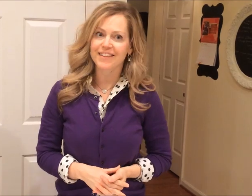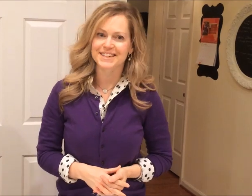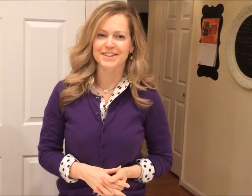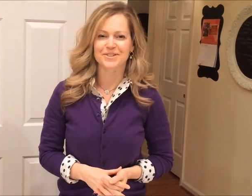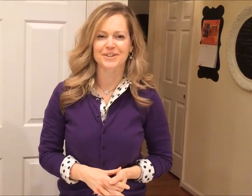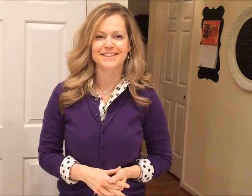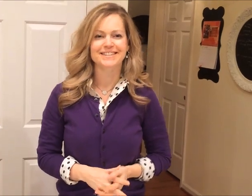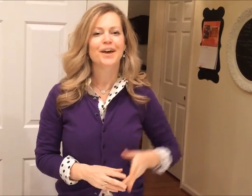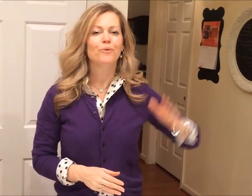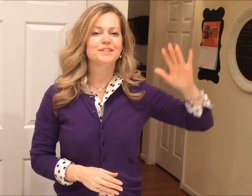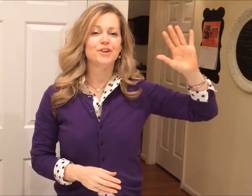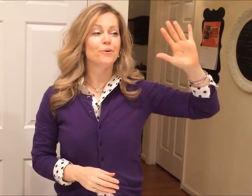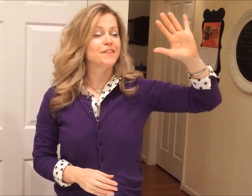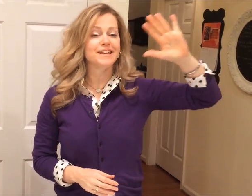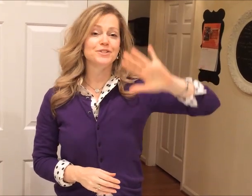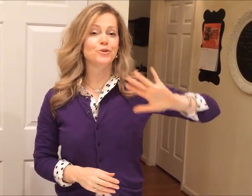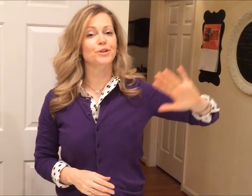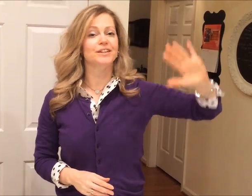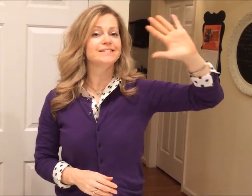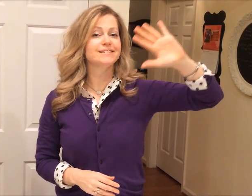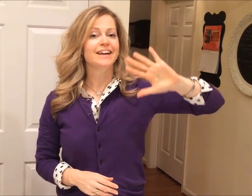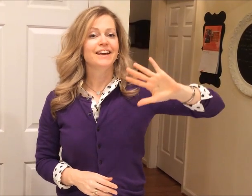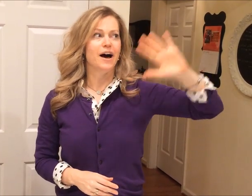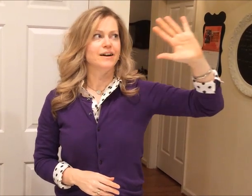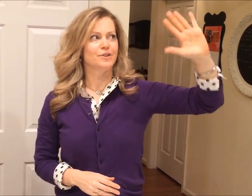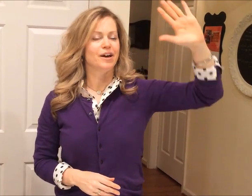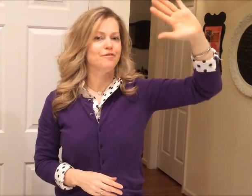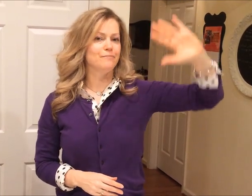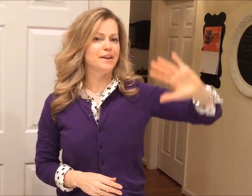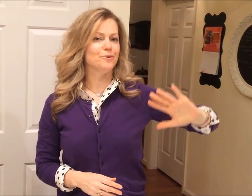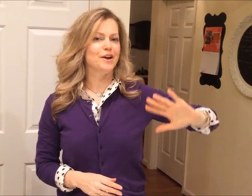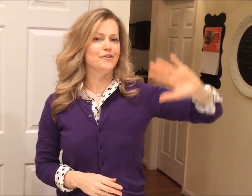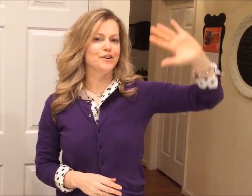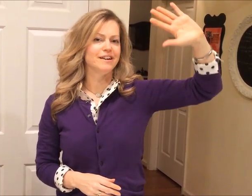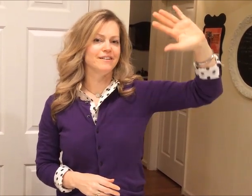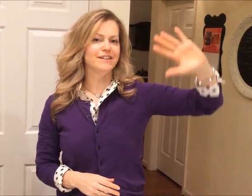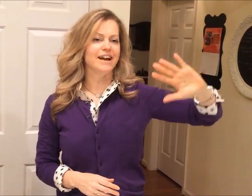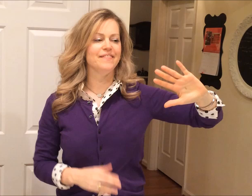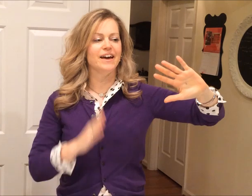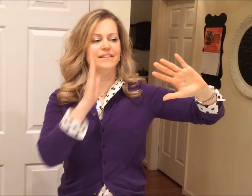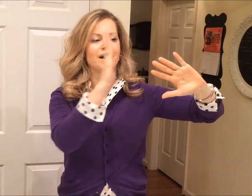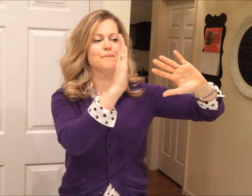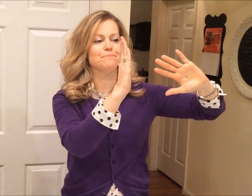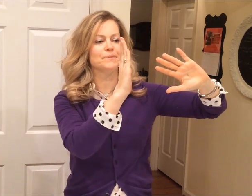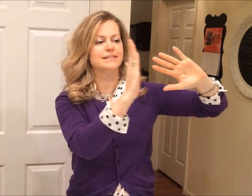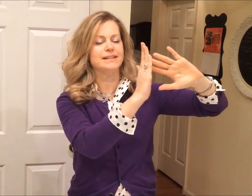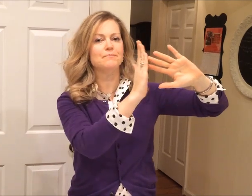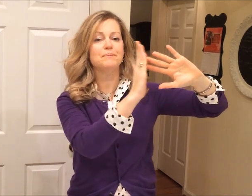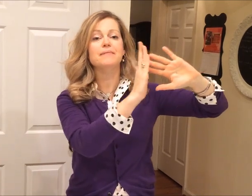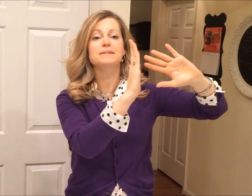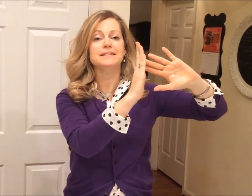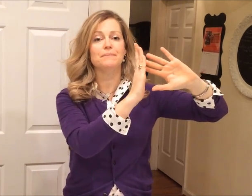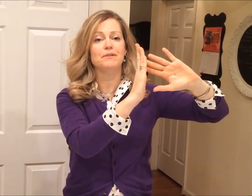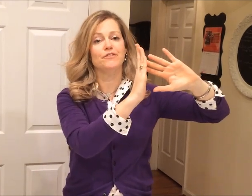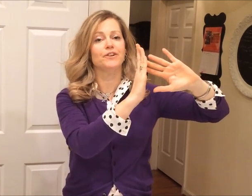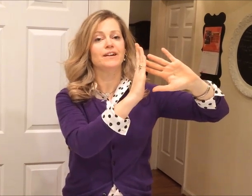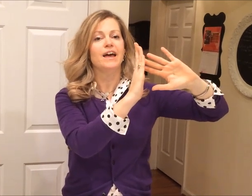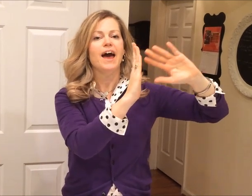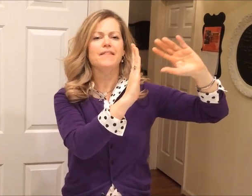all the territories. We start with the Eastern Woodlands, so kind of make your way over here, and then stop by the Mississippi River. And